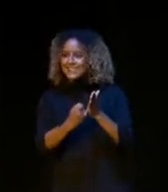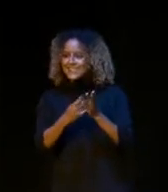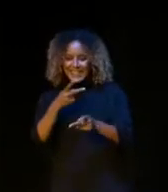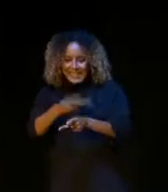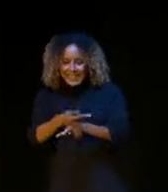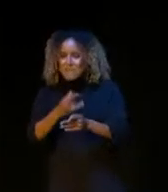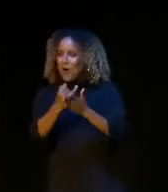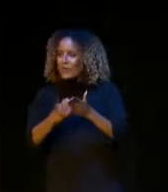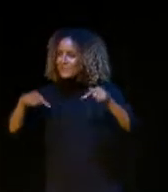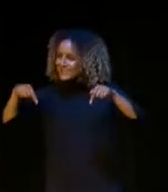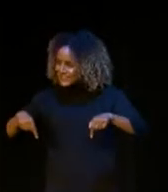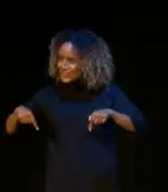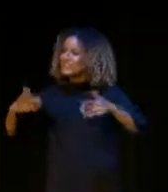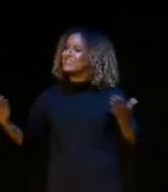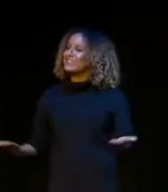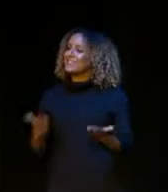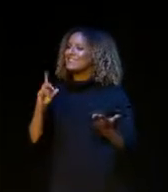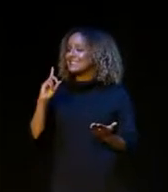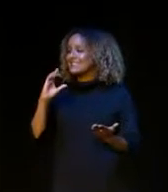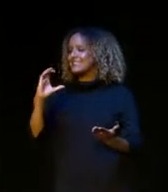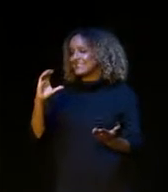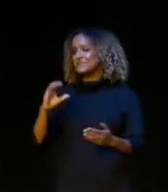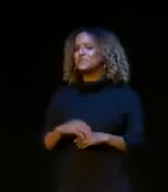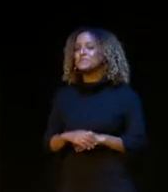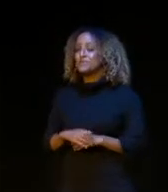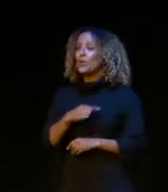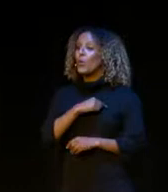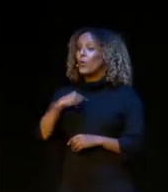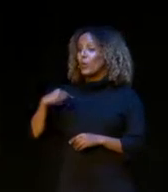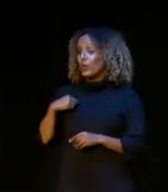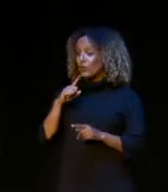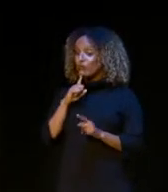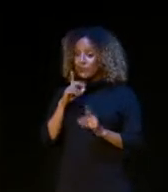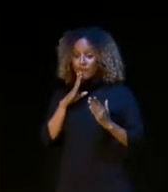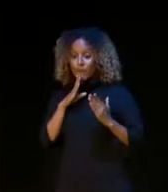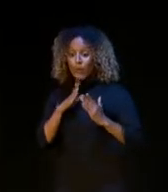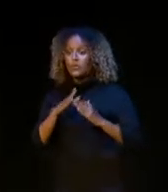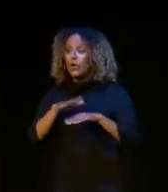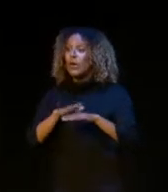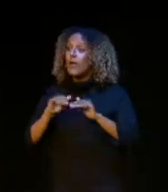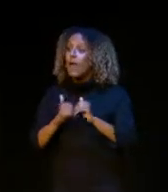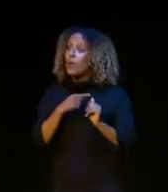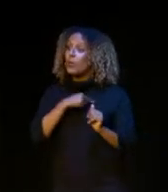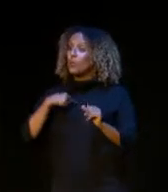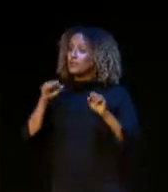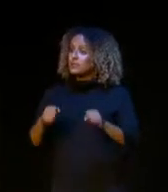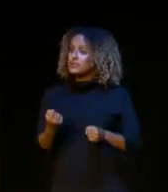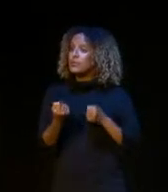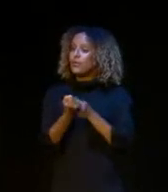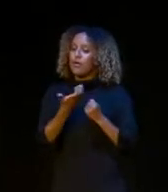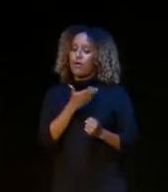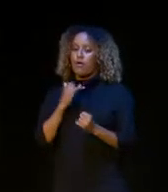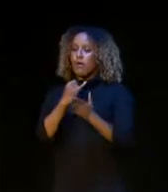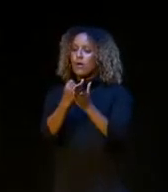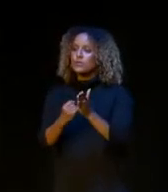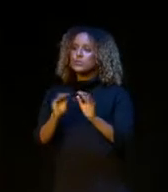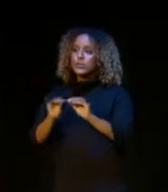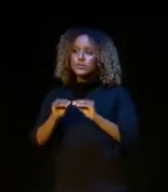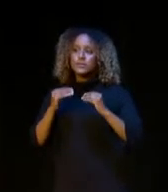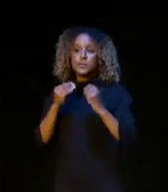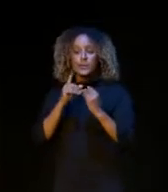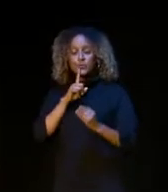artists right here in Washington, D.C. We're also very focused on how we can support our arts organizations